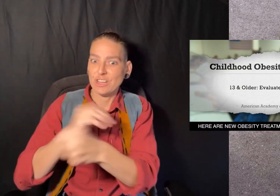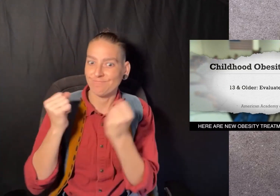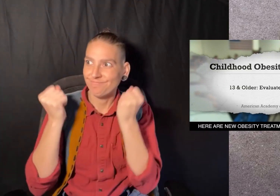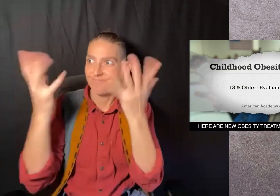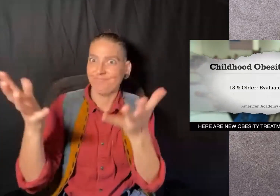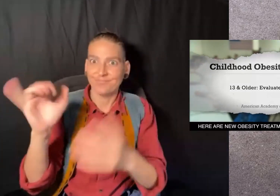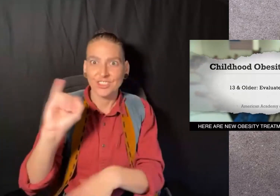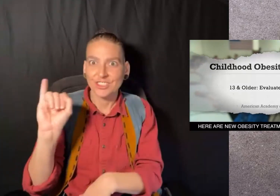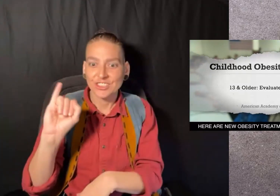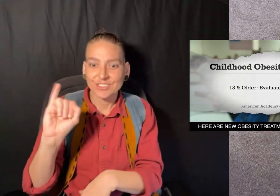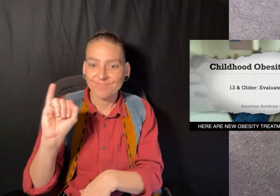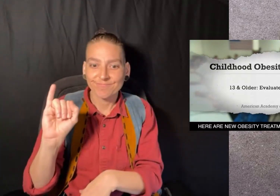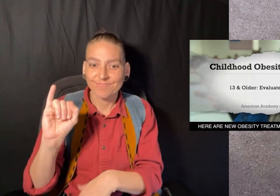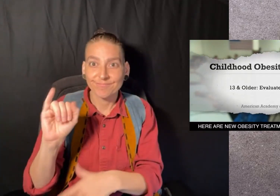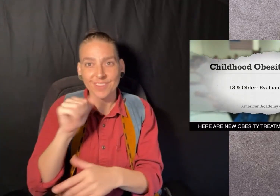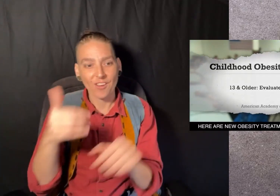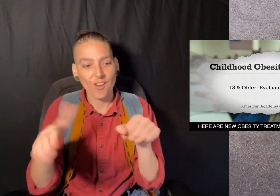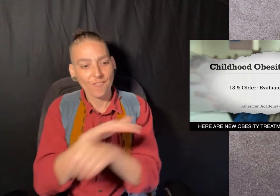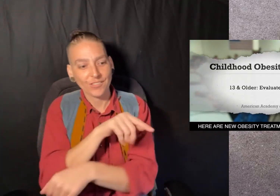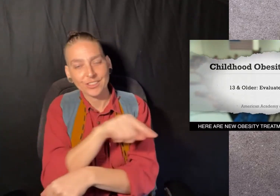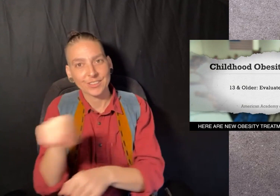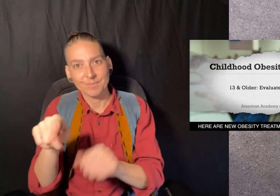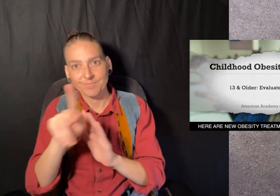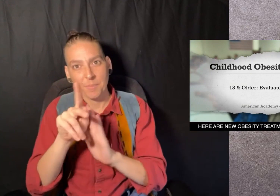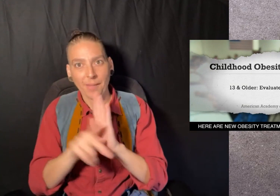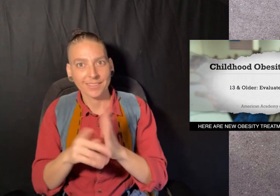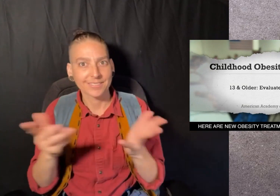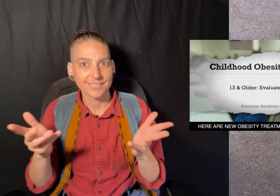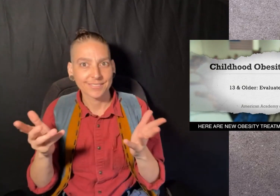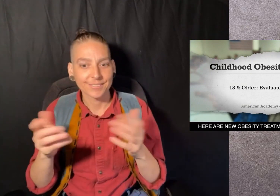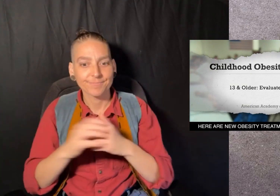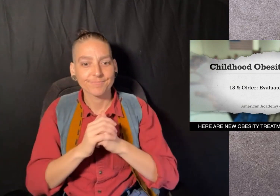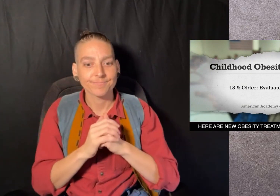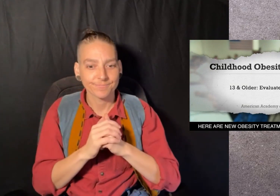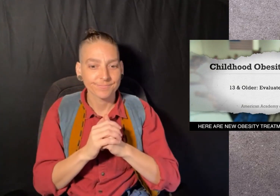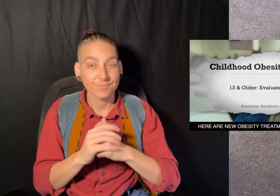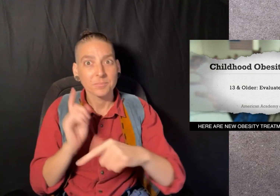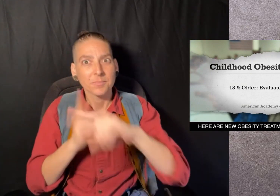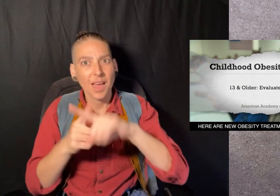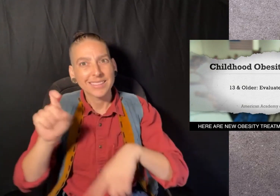all children the access to appropriate treatments.